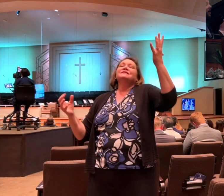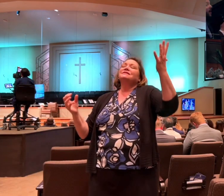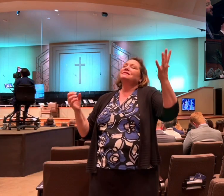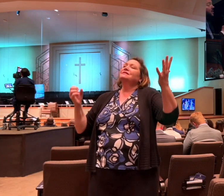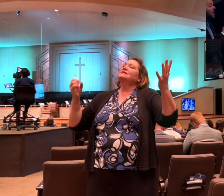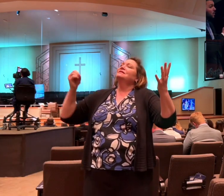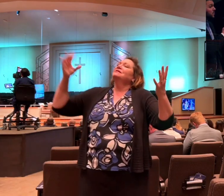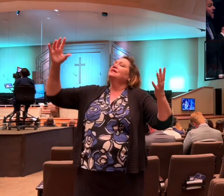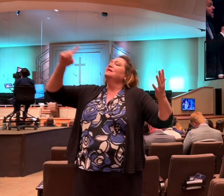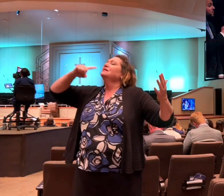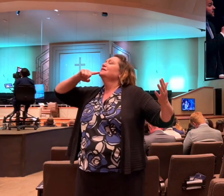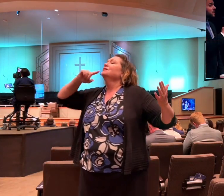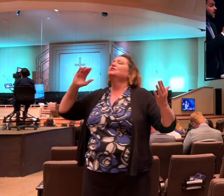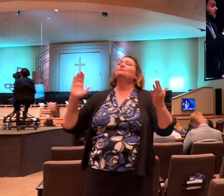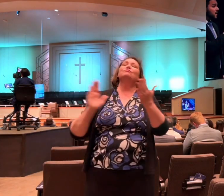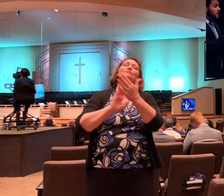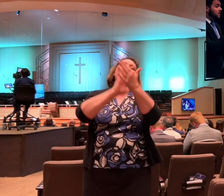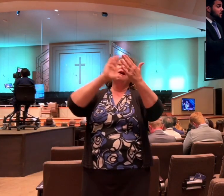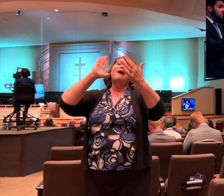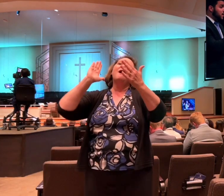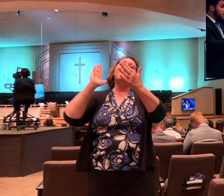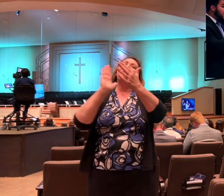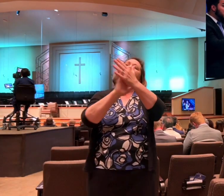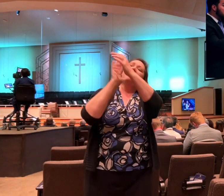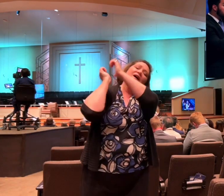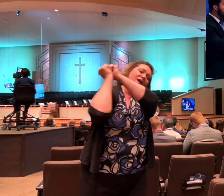With every hand raised.